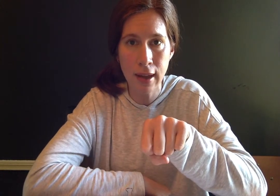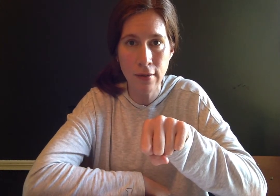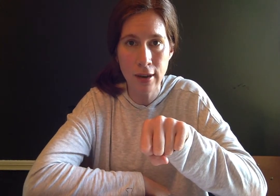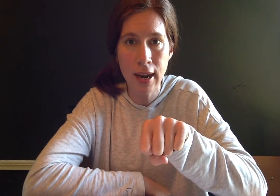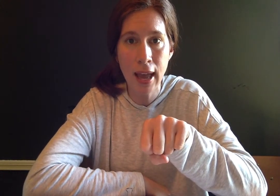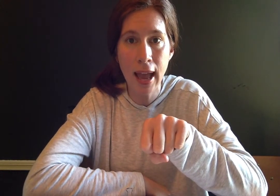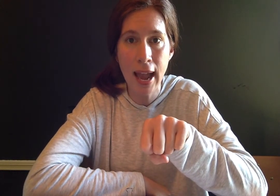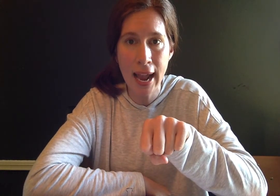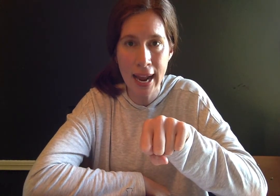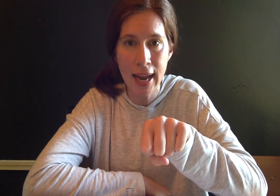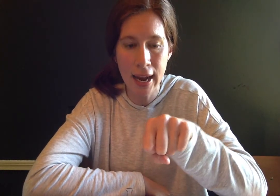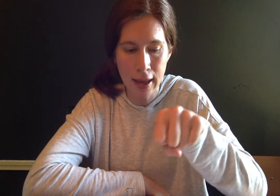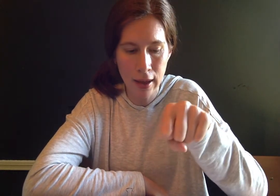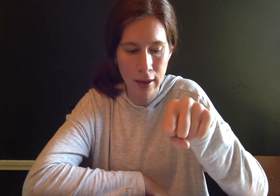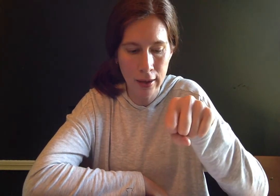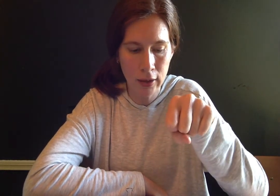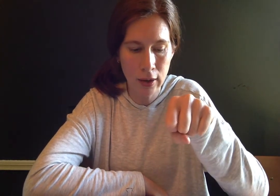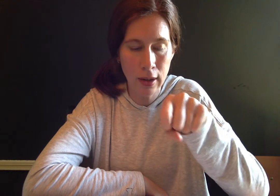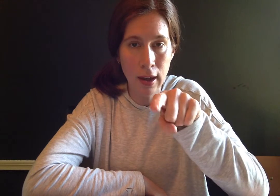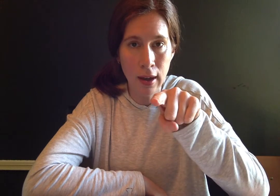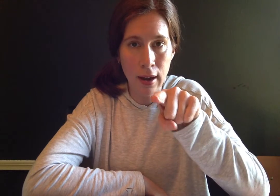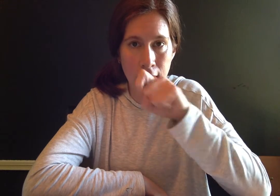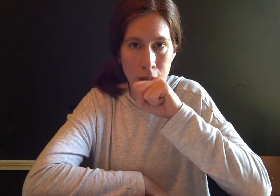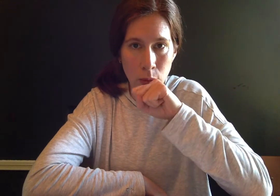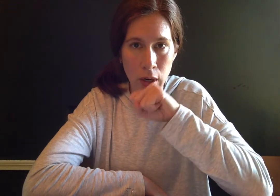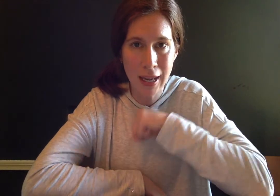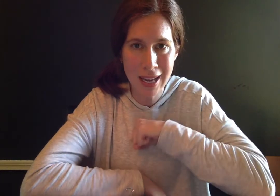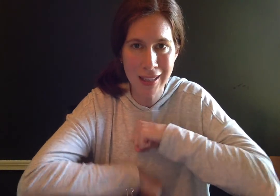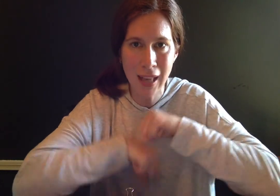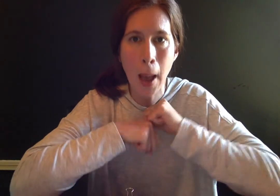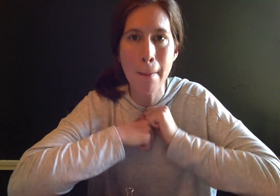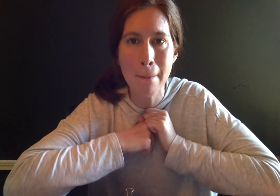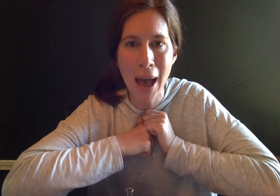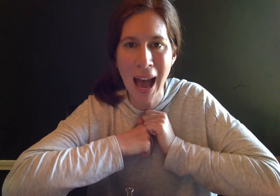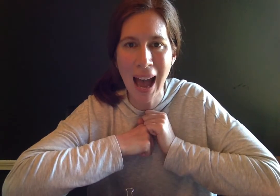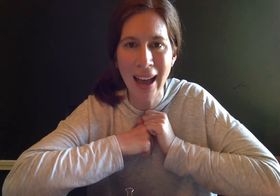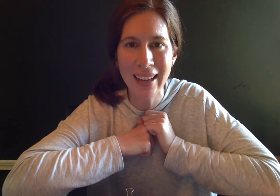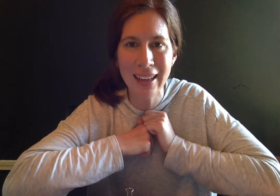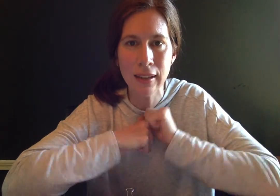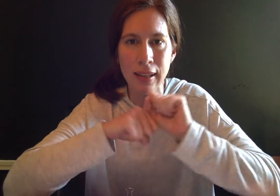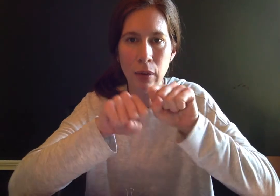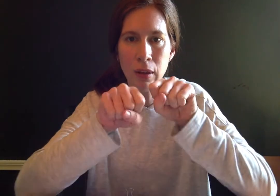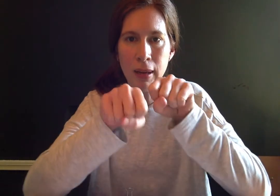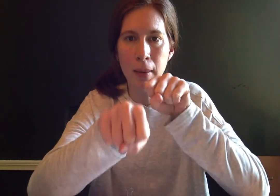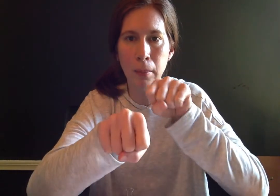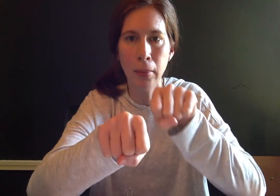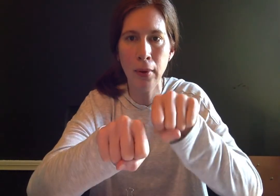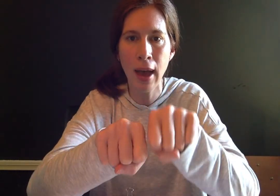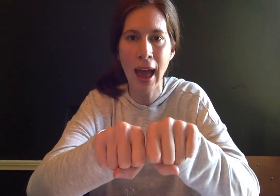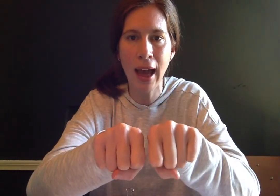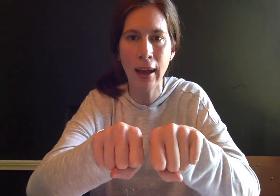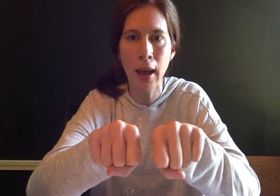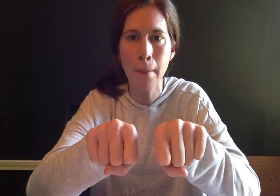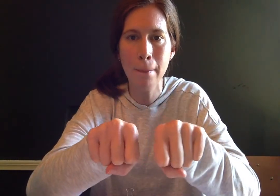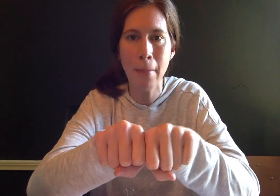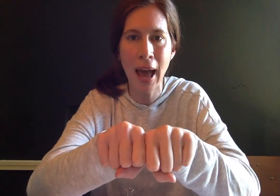left and good next word is bag say it with me bag bag